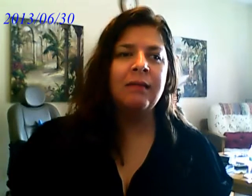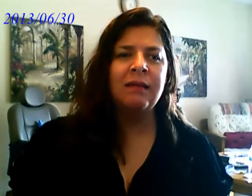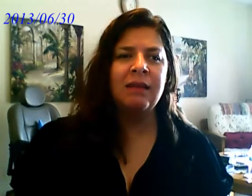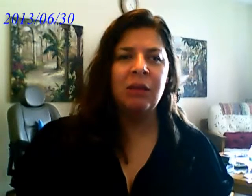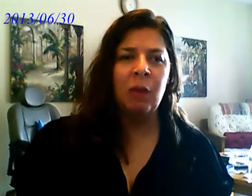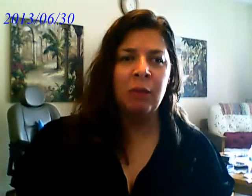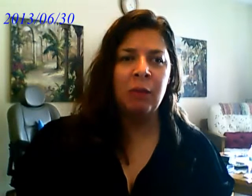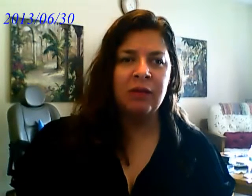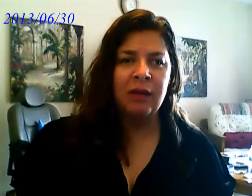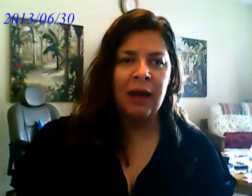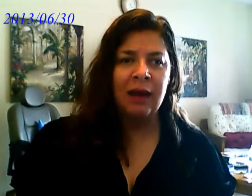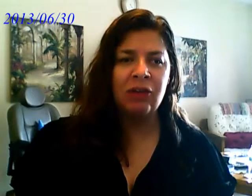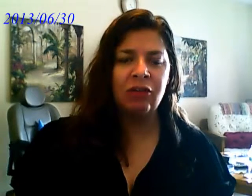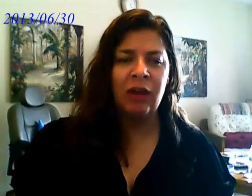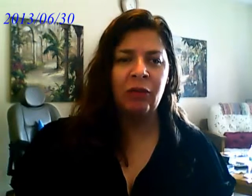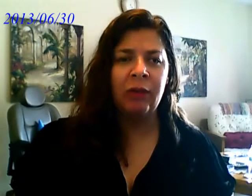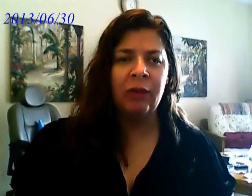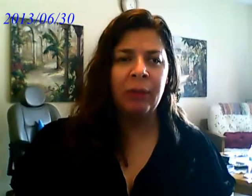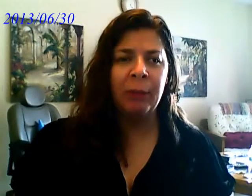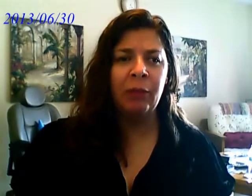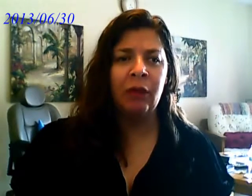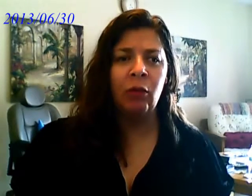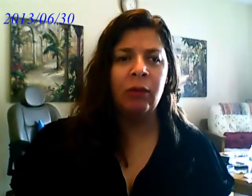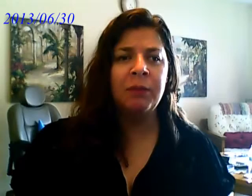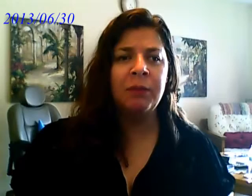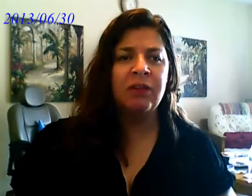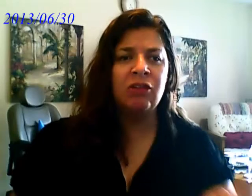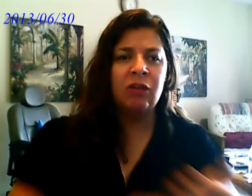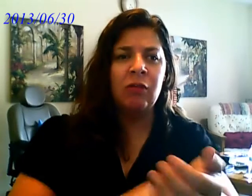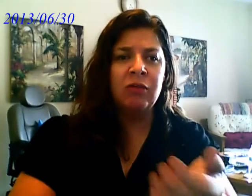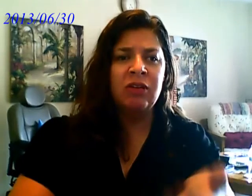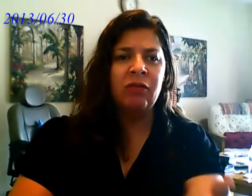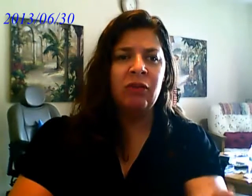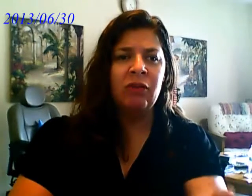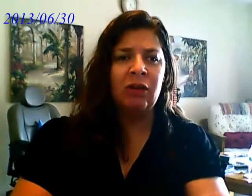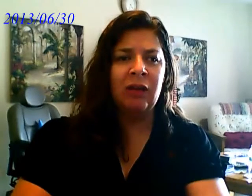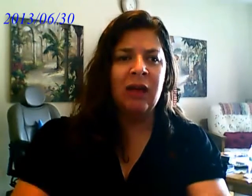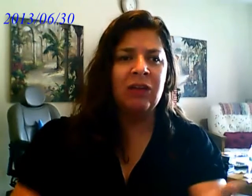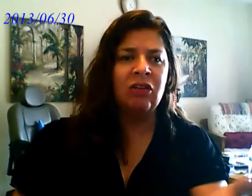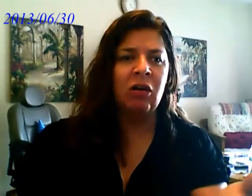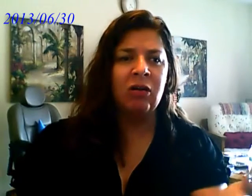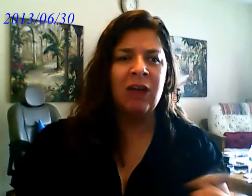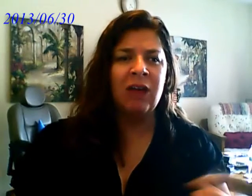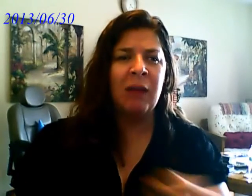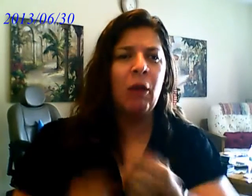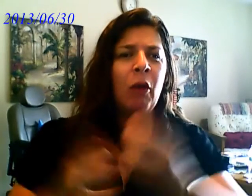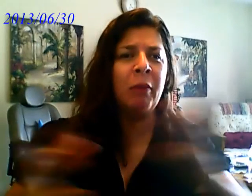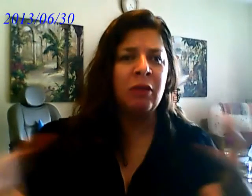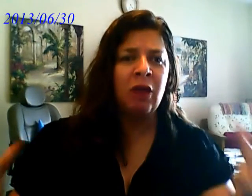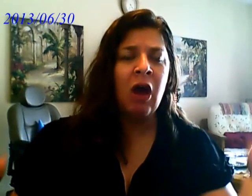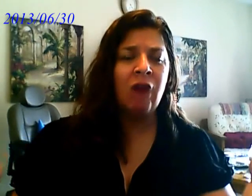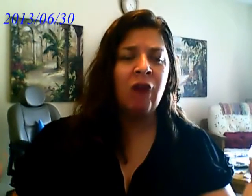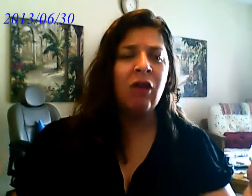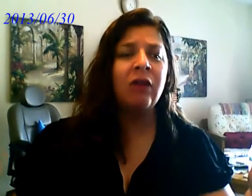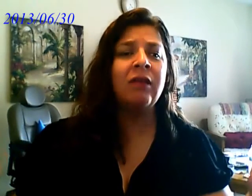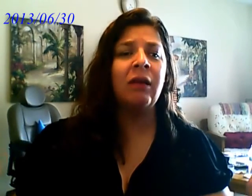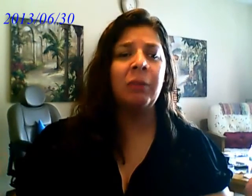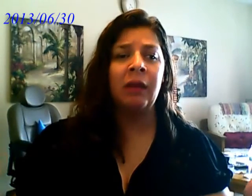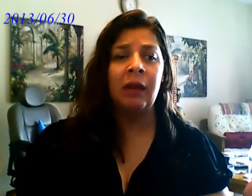Dizzying moment. Electrified re-remembering or repositioning old silvered and decayed scars. I am opened, a voluntary bleeding,